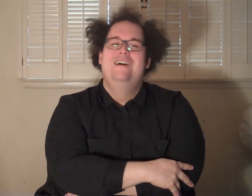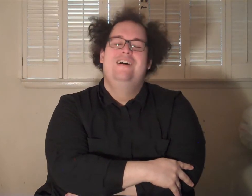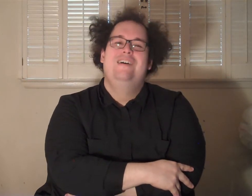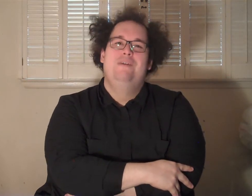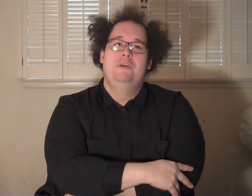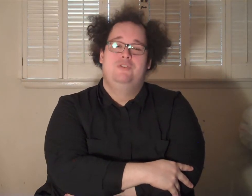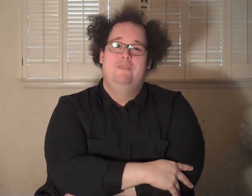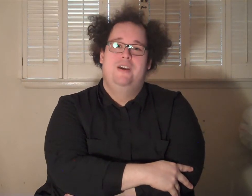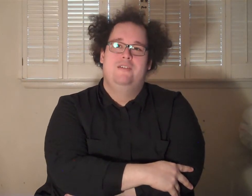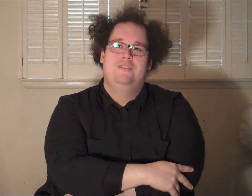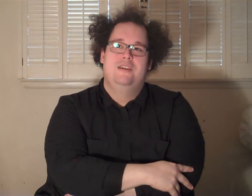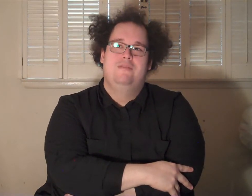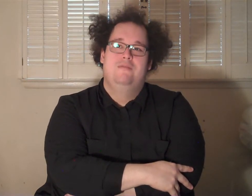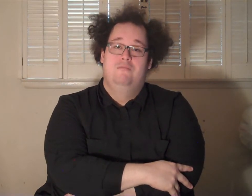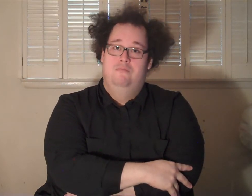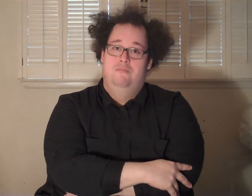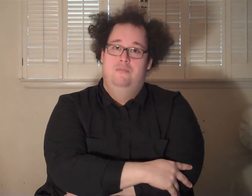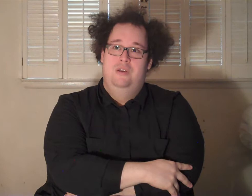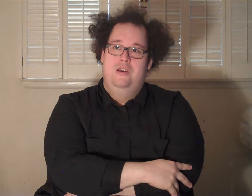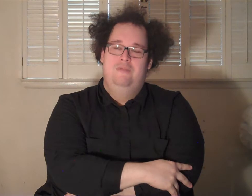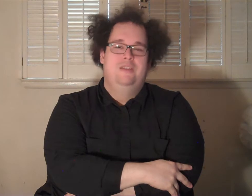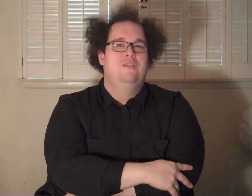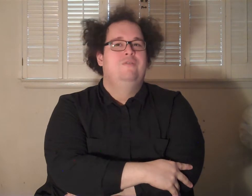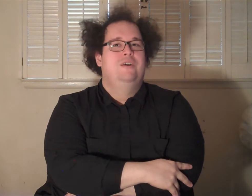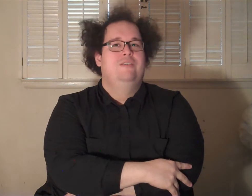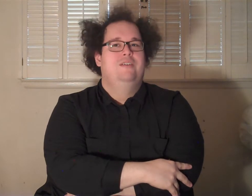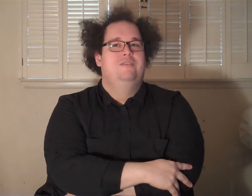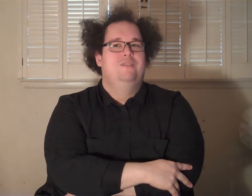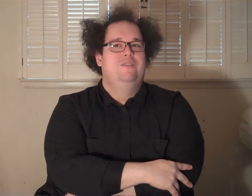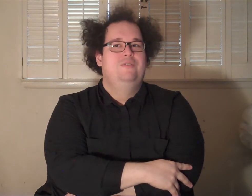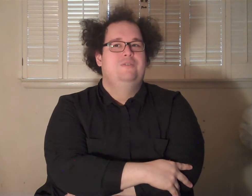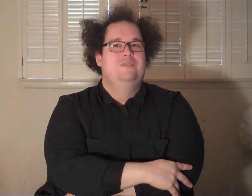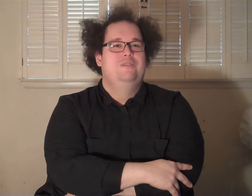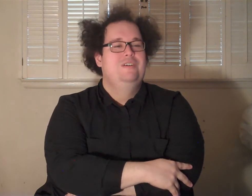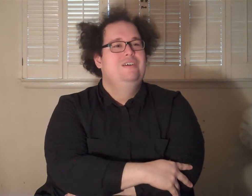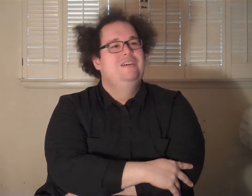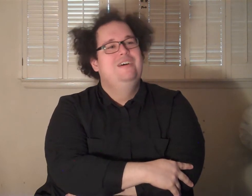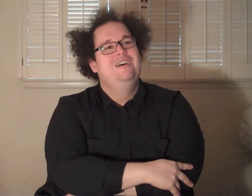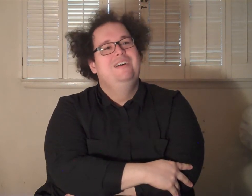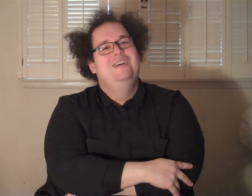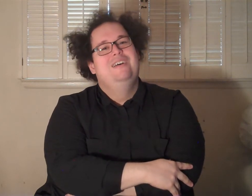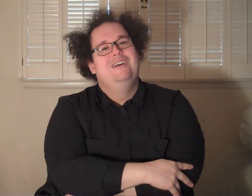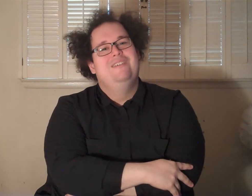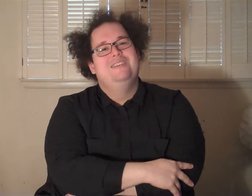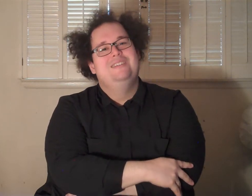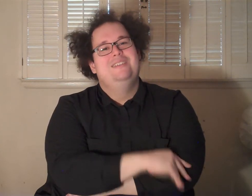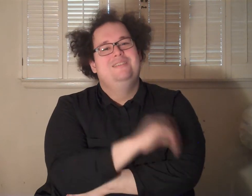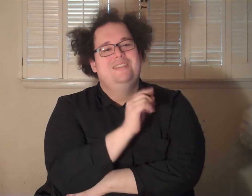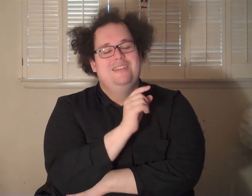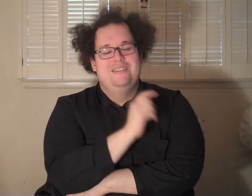but Street Fighter, was like, I'm like, no way. They're gonna show the old school. I was like, just the little things.